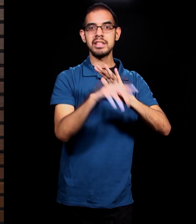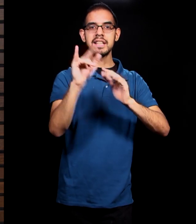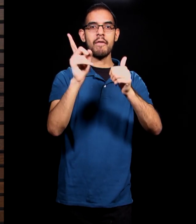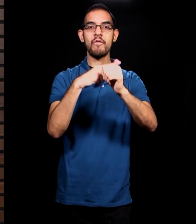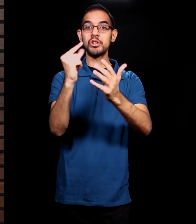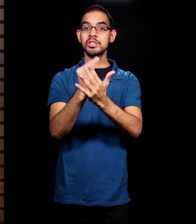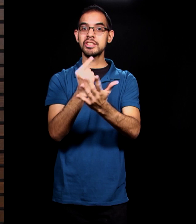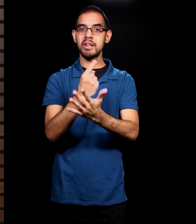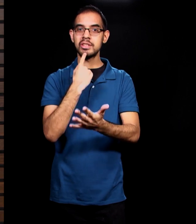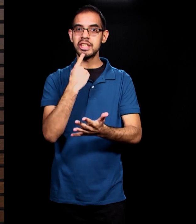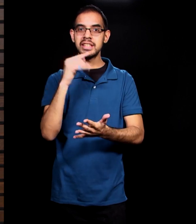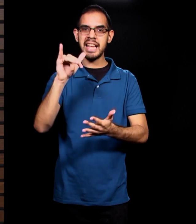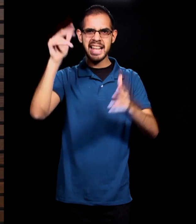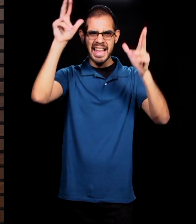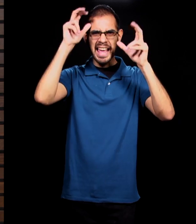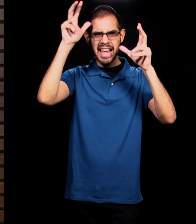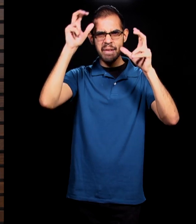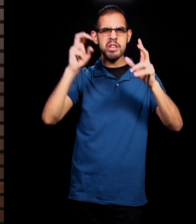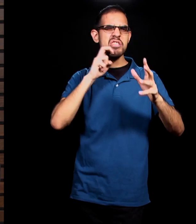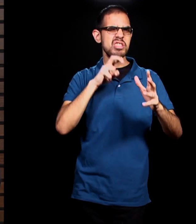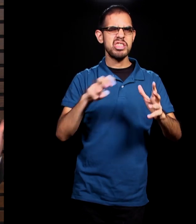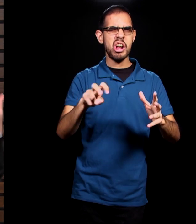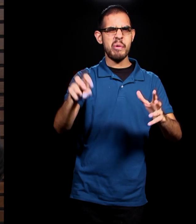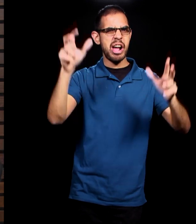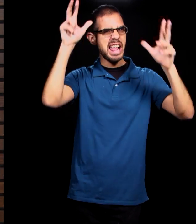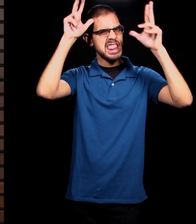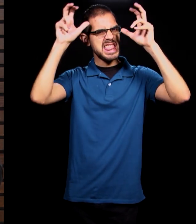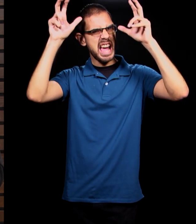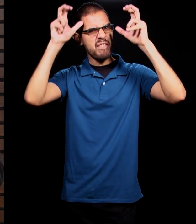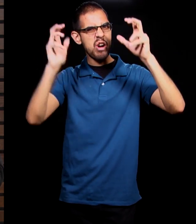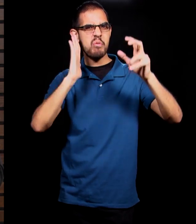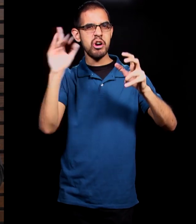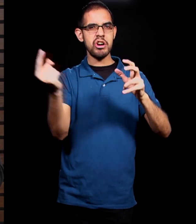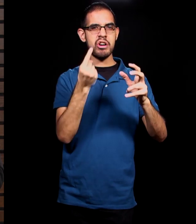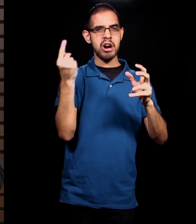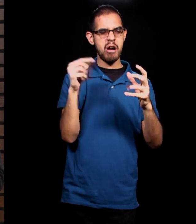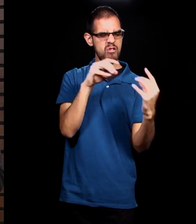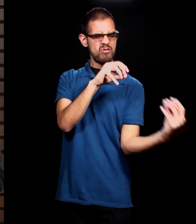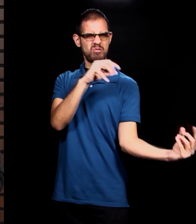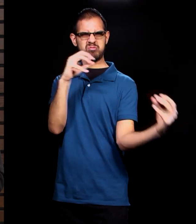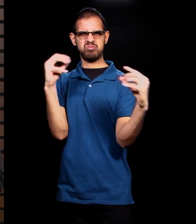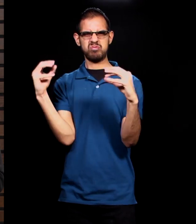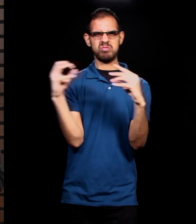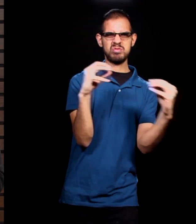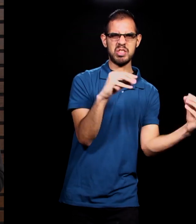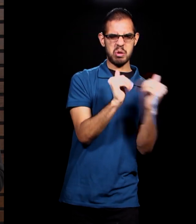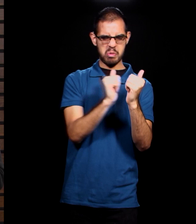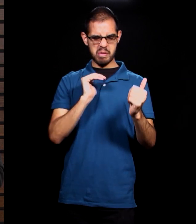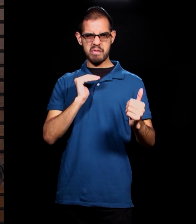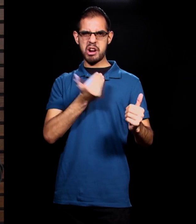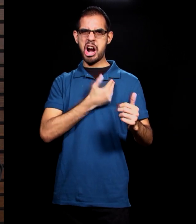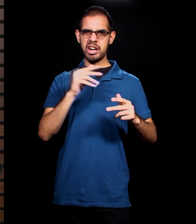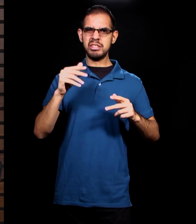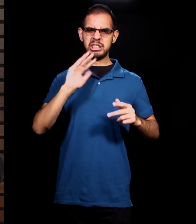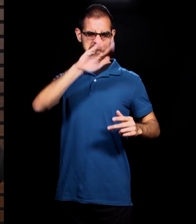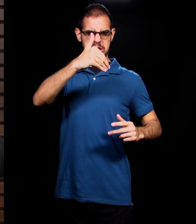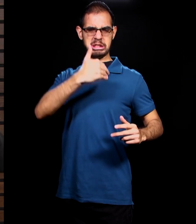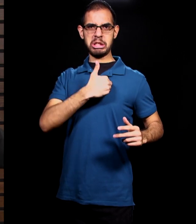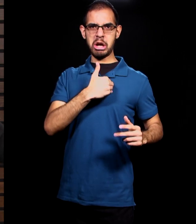us, that the enemy, the serpent of old, the devil will forever be at odds with humanity, waging war with our souls. But there is a promised one who would be